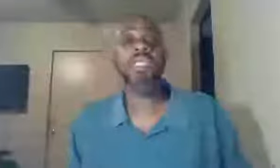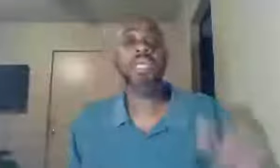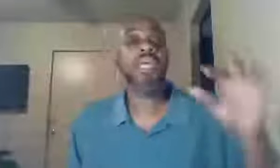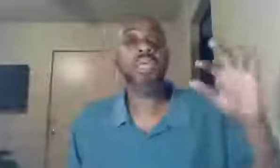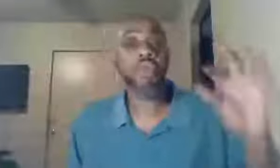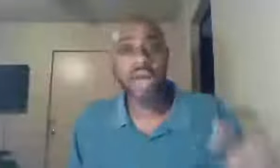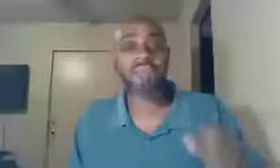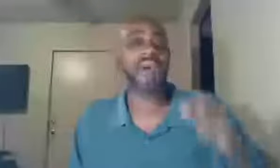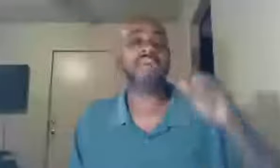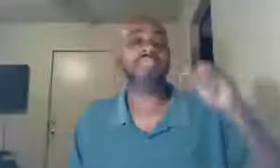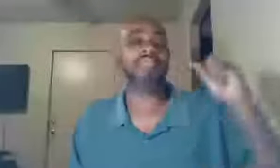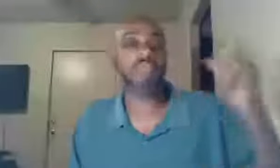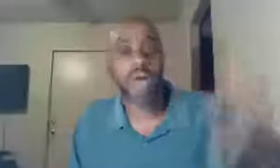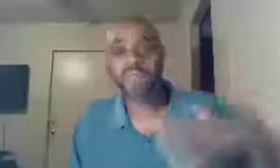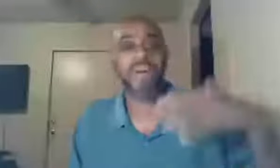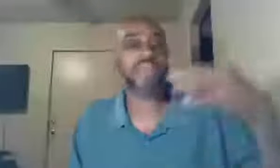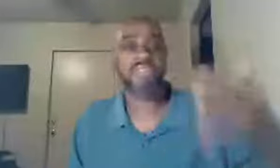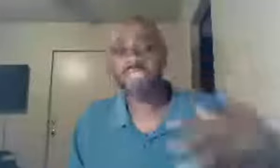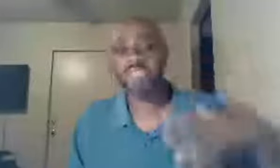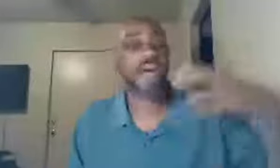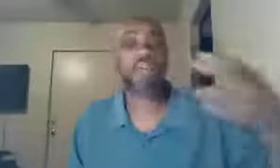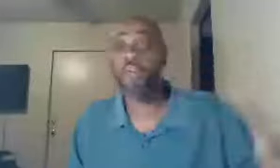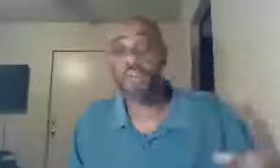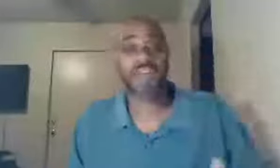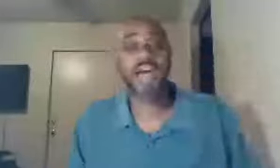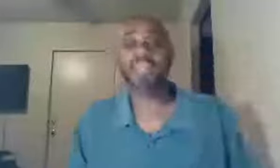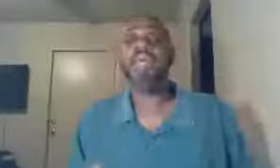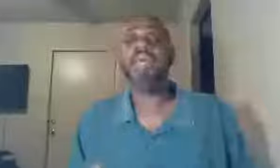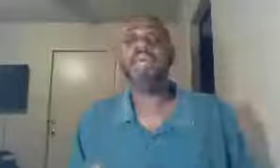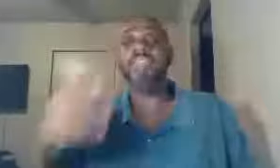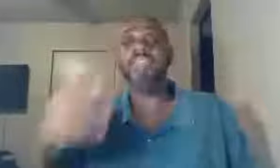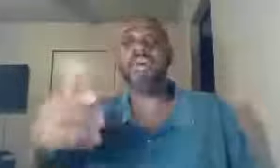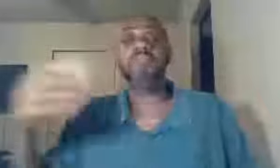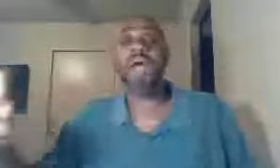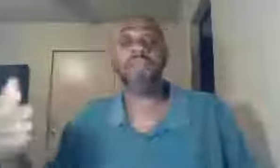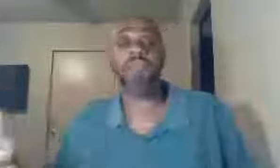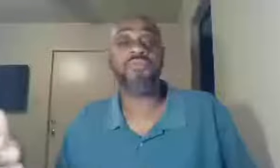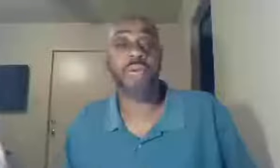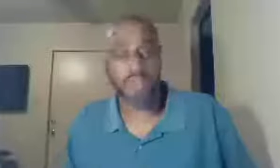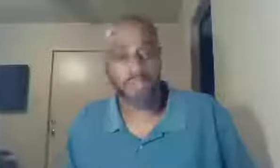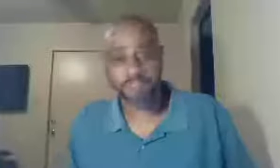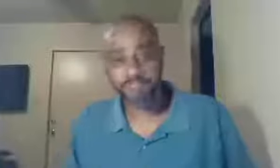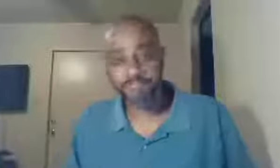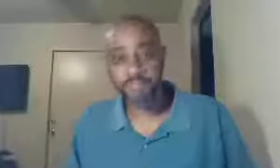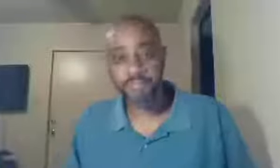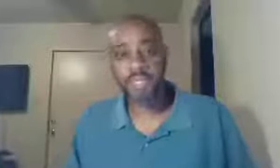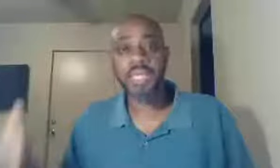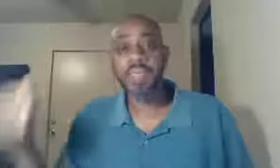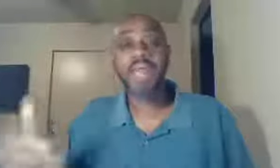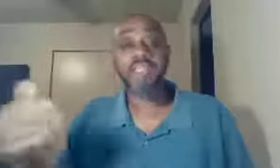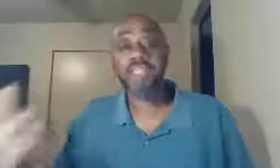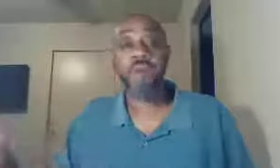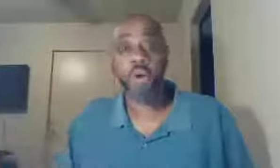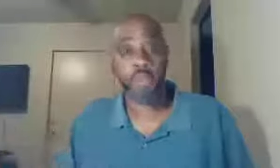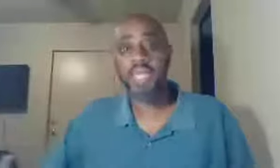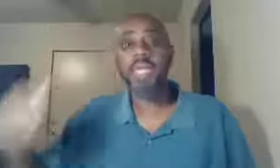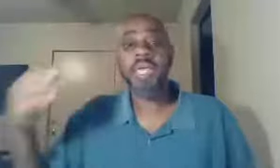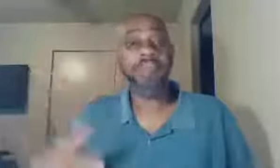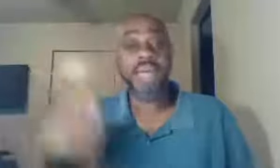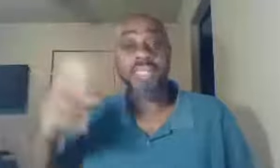he qualifies them, he qualifies, justifies, glorifies, he make them right before him, he makes them holy, he makes